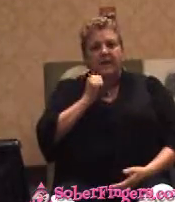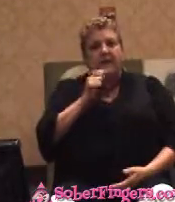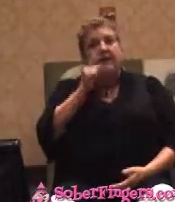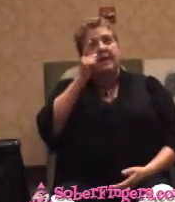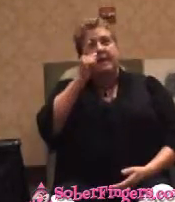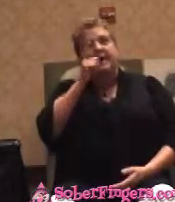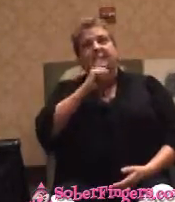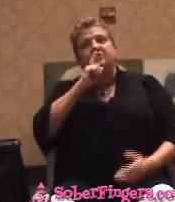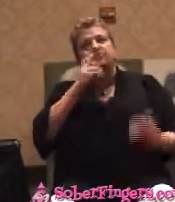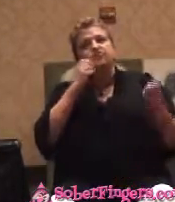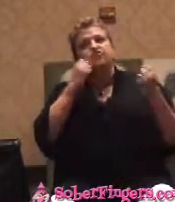in my life.